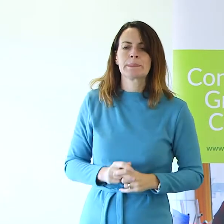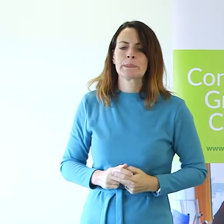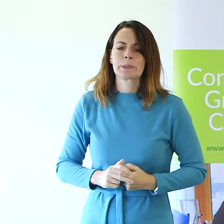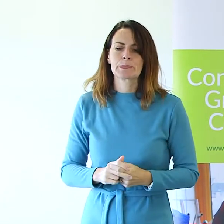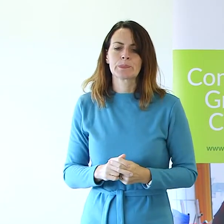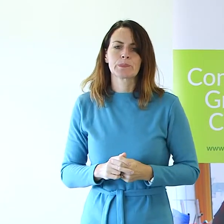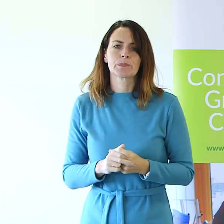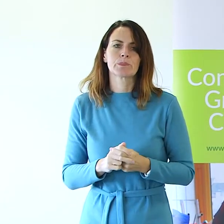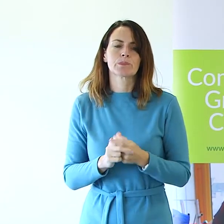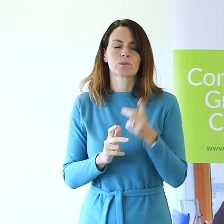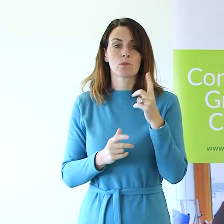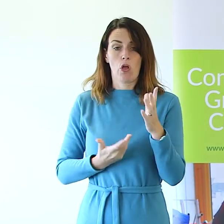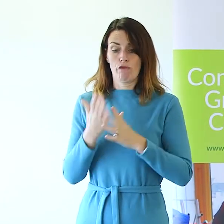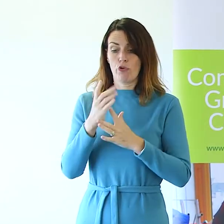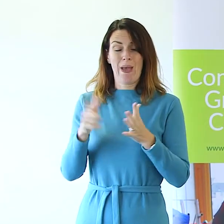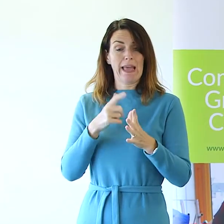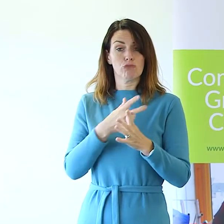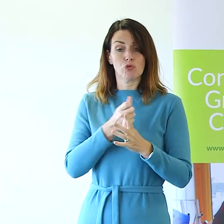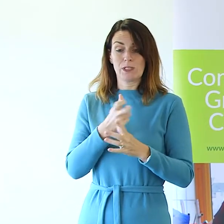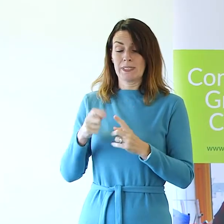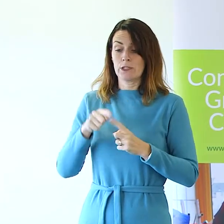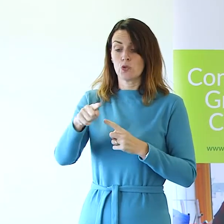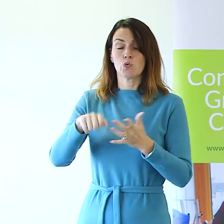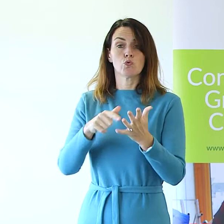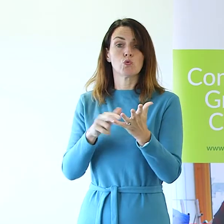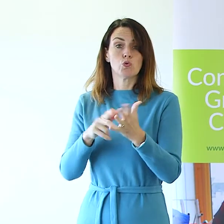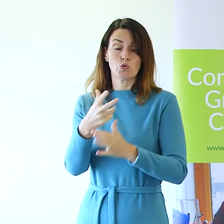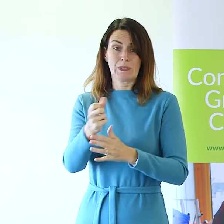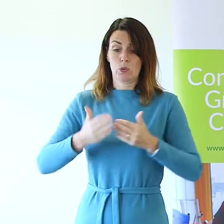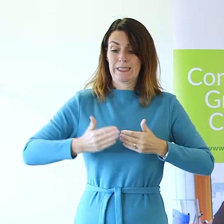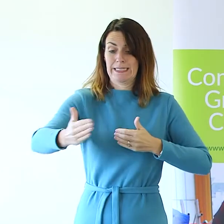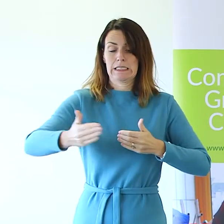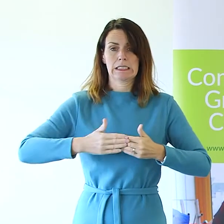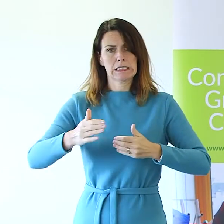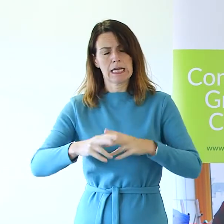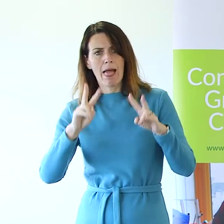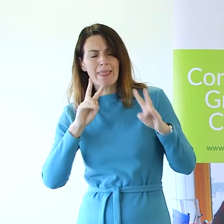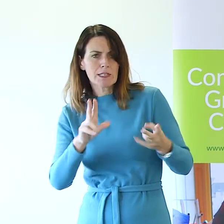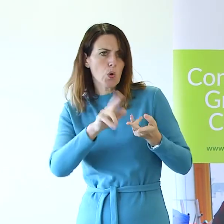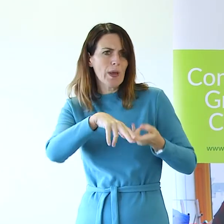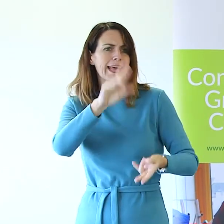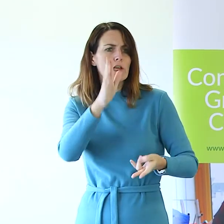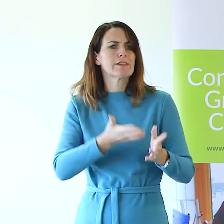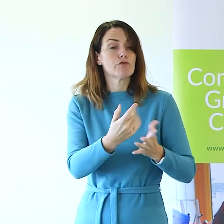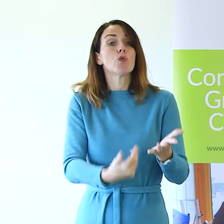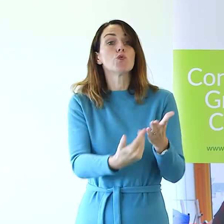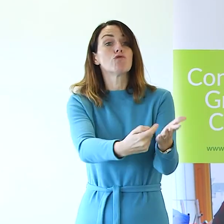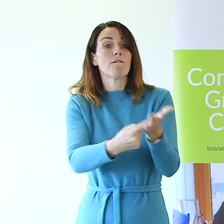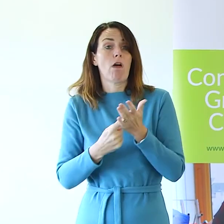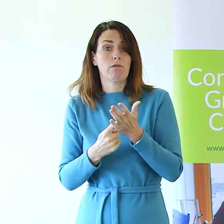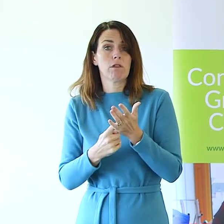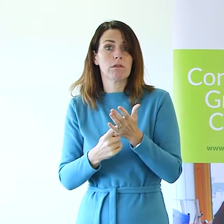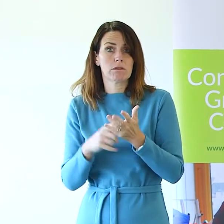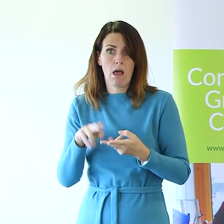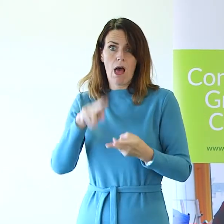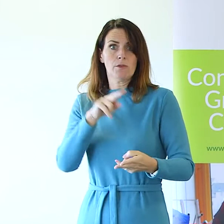During April 2020 to June 2020, they also saw an increase in new referrals to